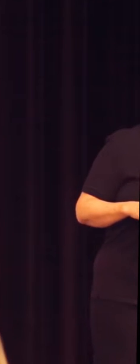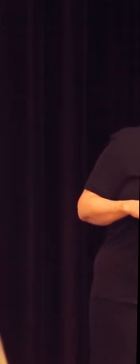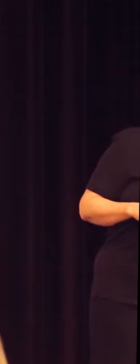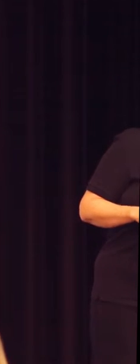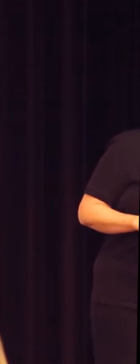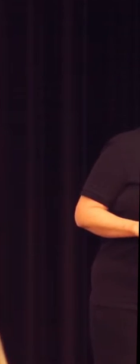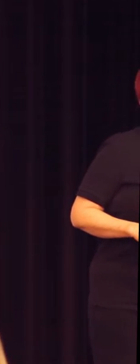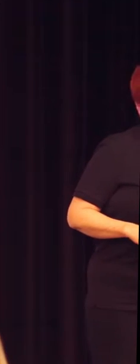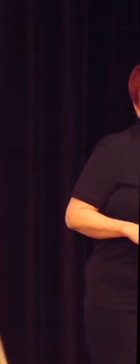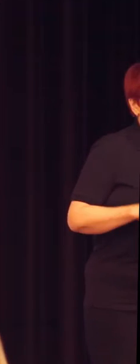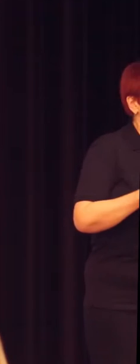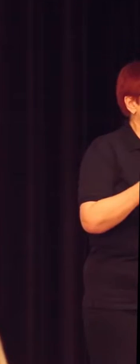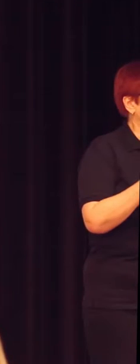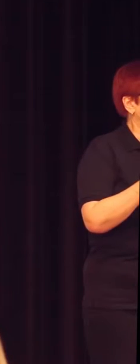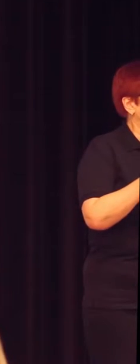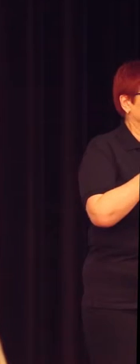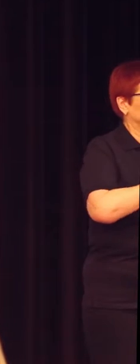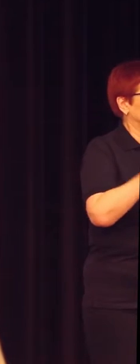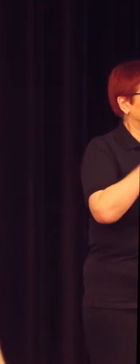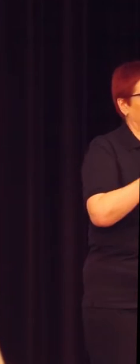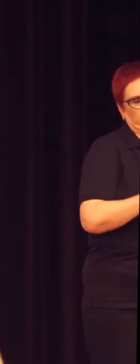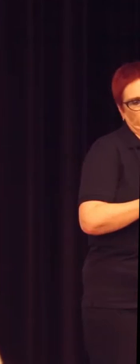to use those chips. And I have said no.